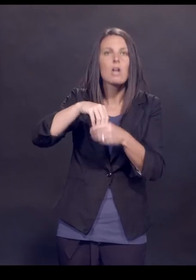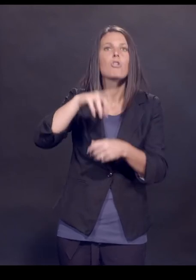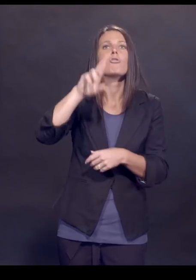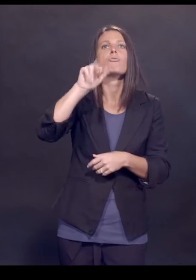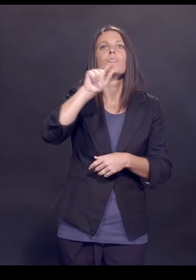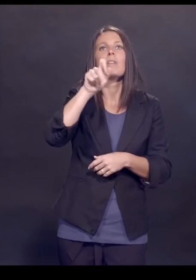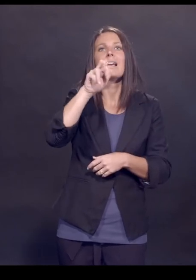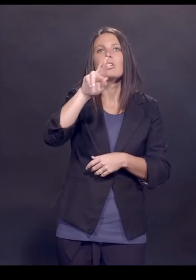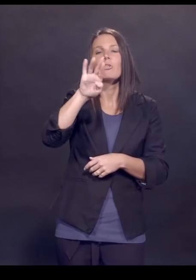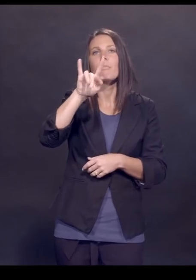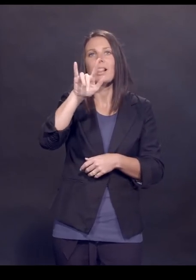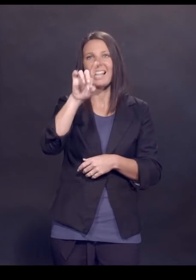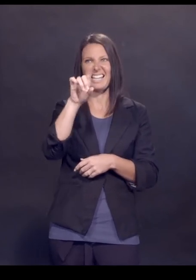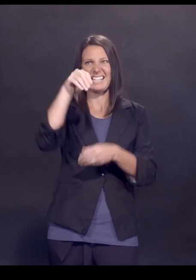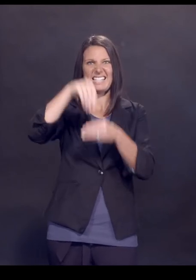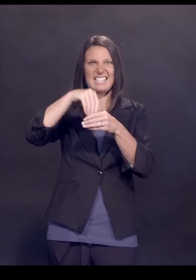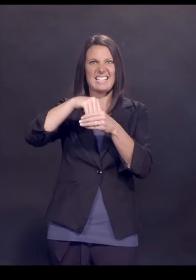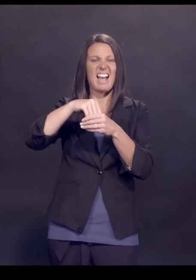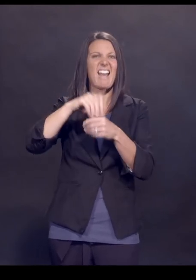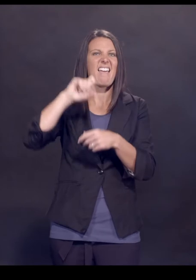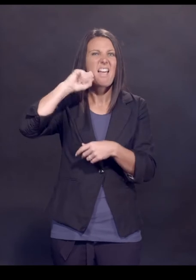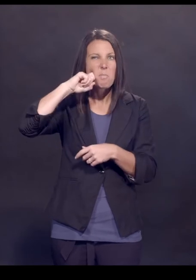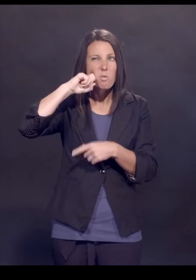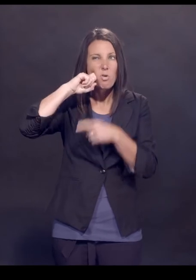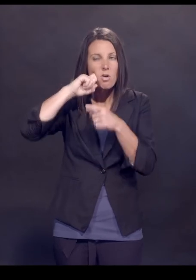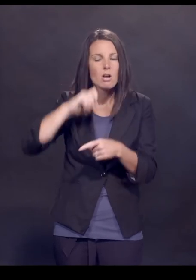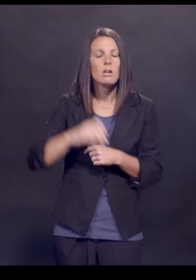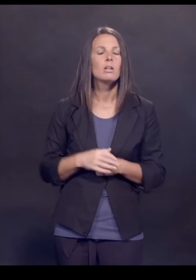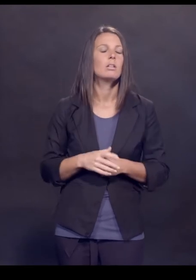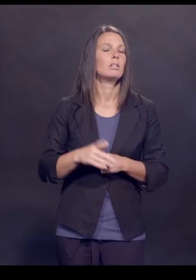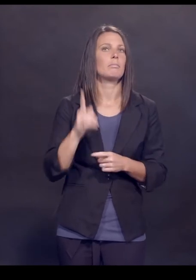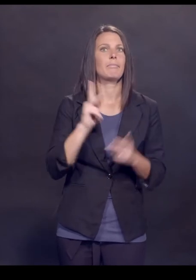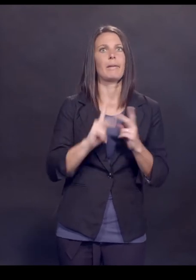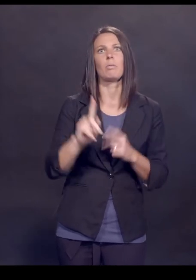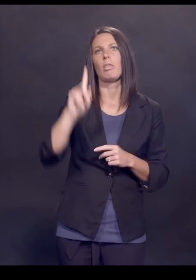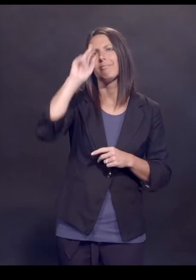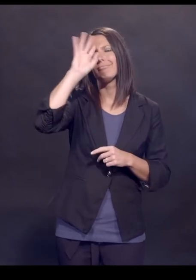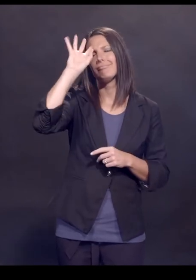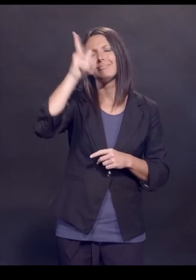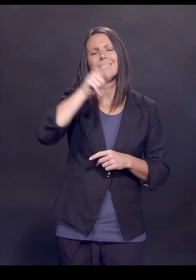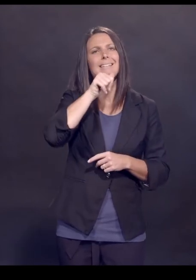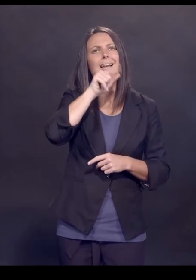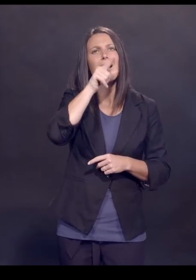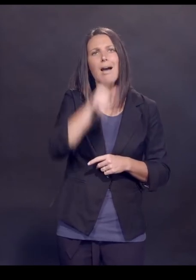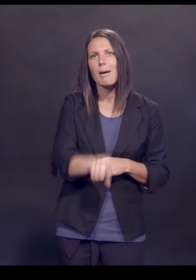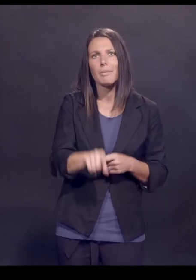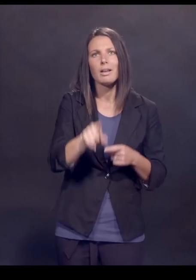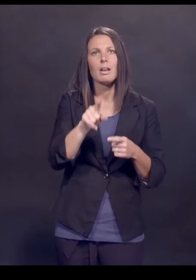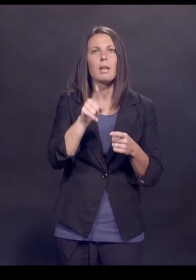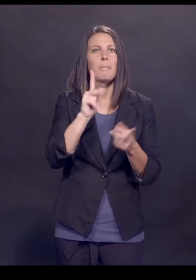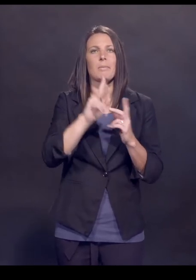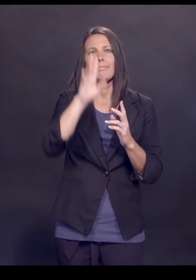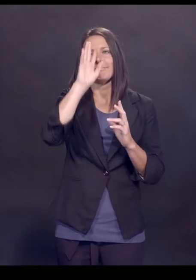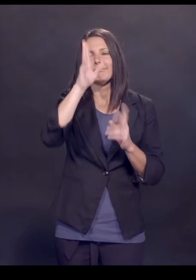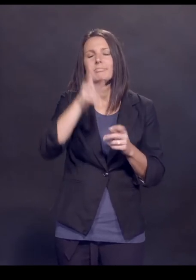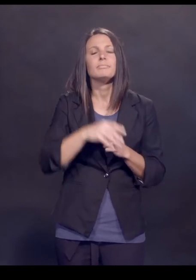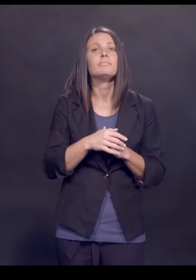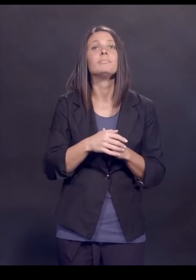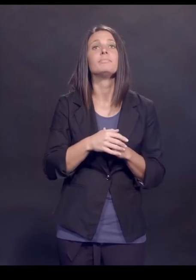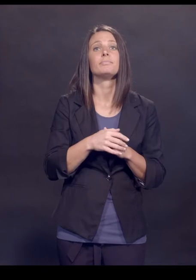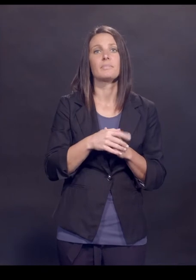blade and the candy apple. Okay. So, so it was completely an urban myth. It never happened. It was, it was just utter nonsense.